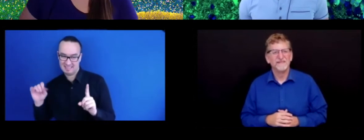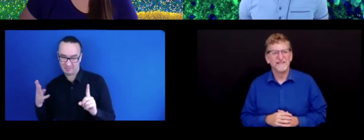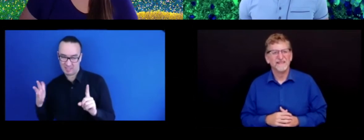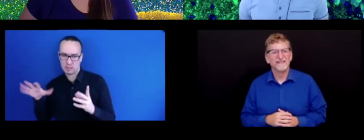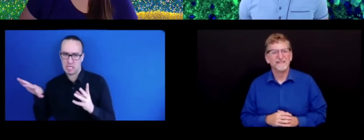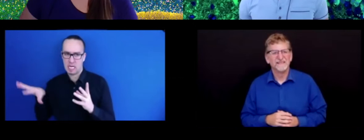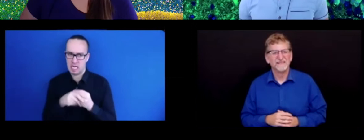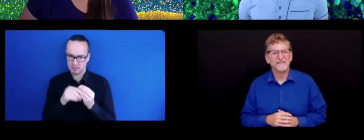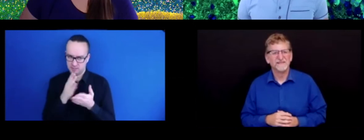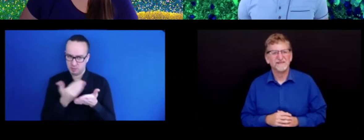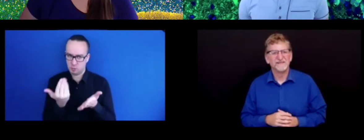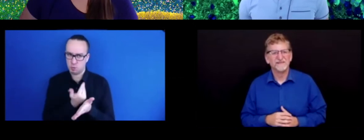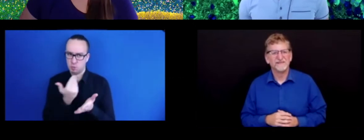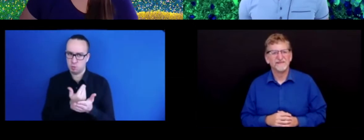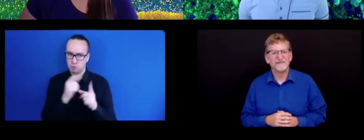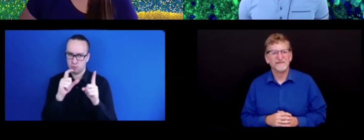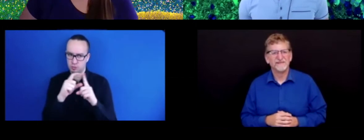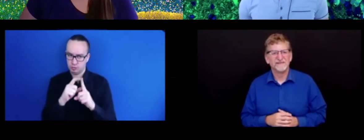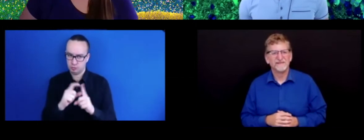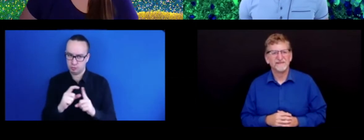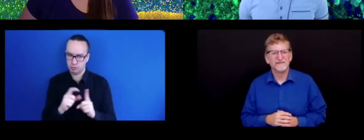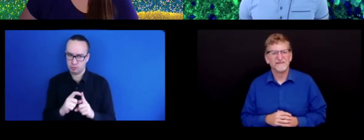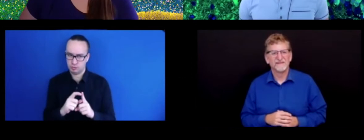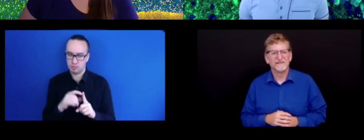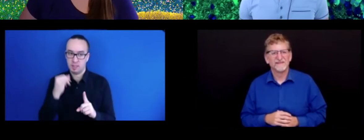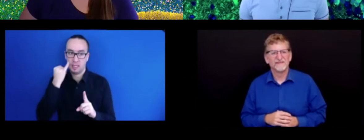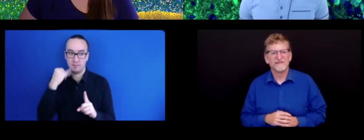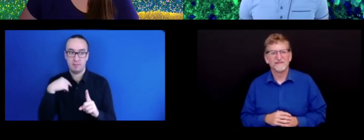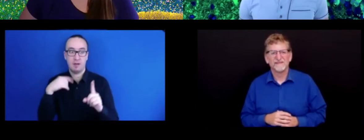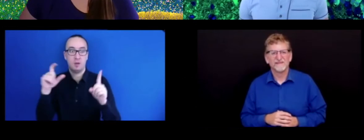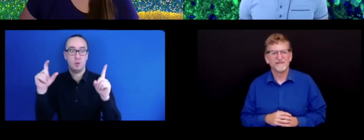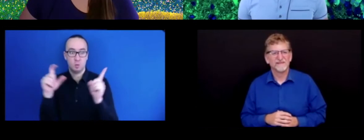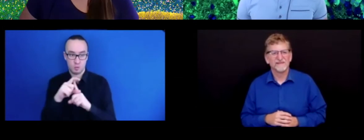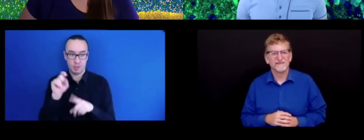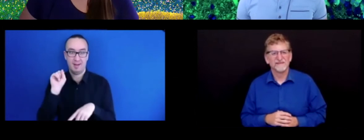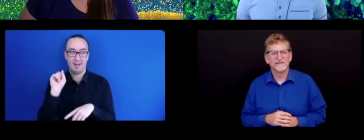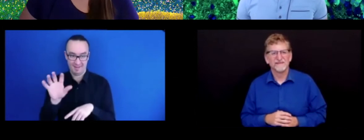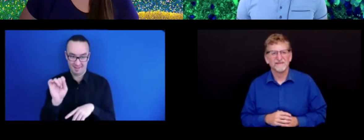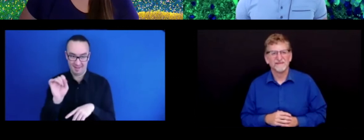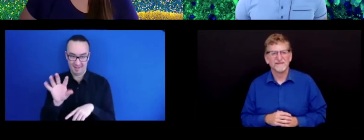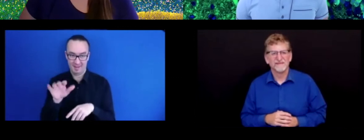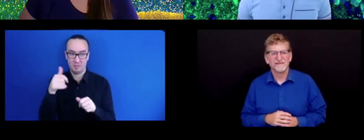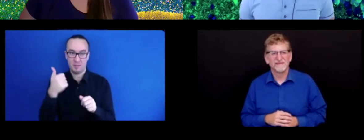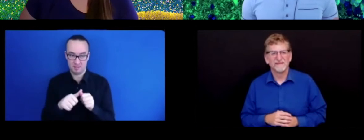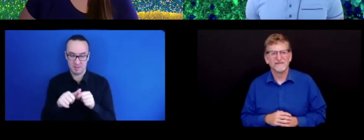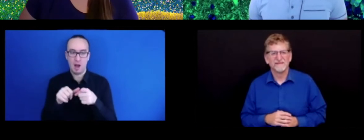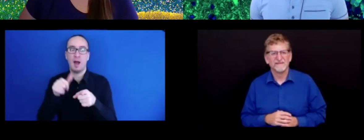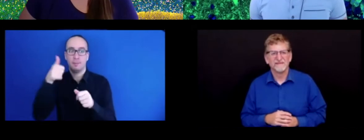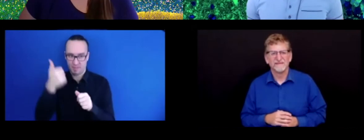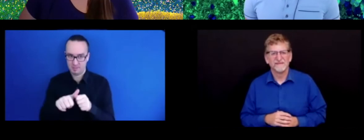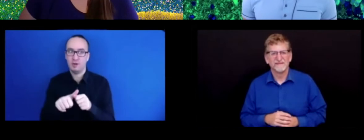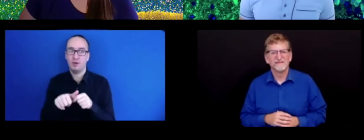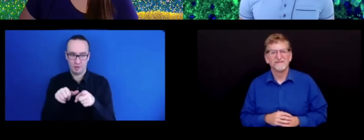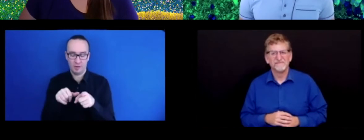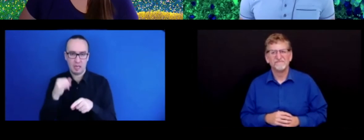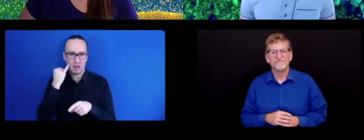in. And if you remember me saying a word from the first list, raise your hand. If you don't remember the word or if think it's one of the extra words thrown in,